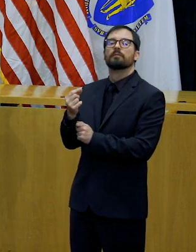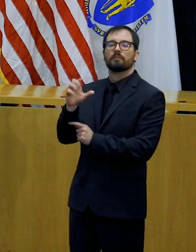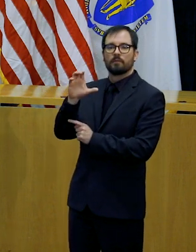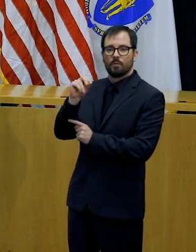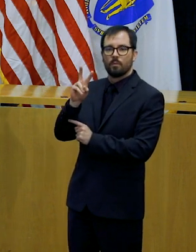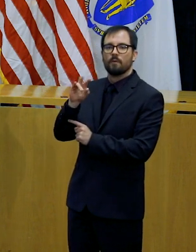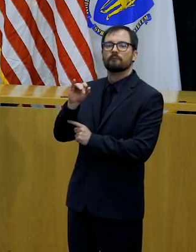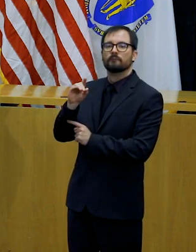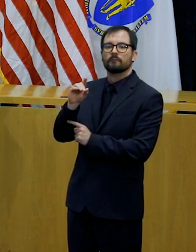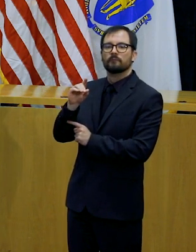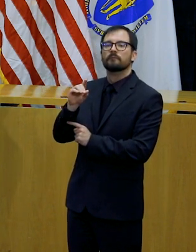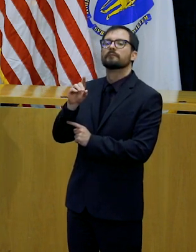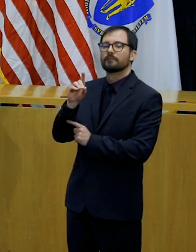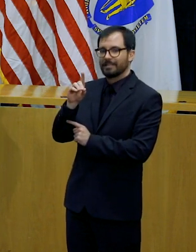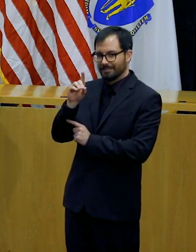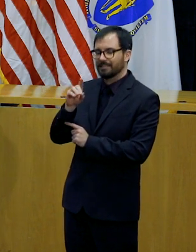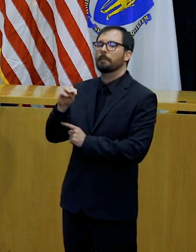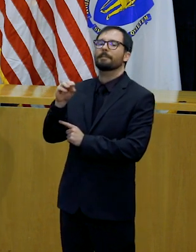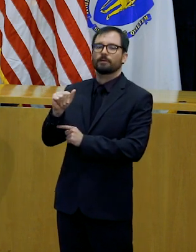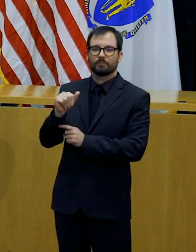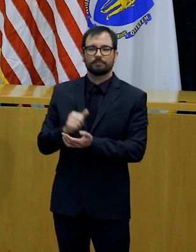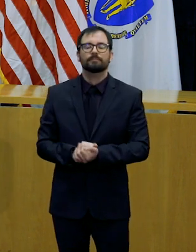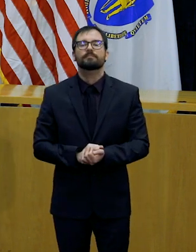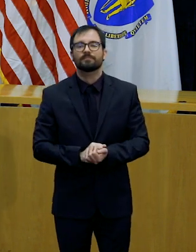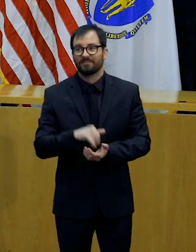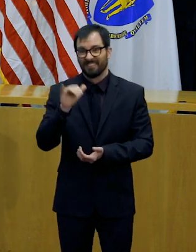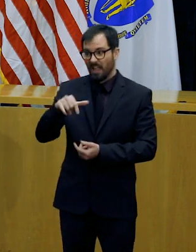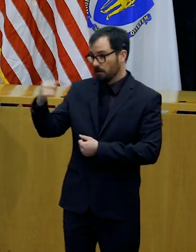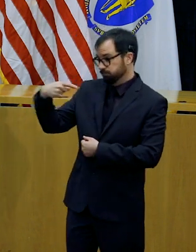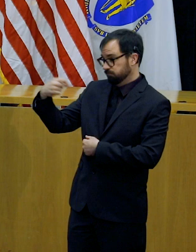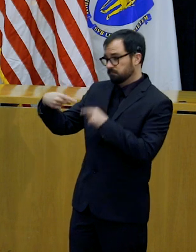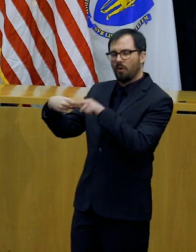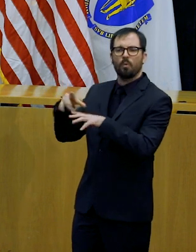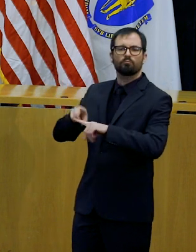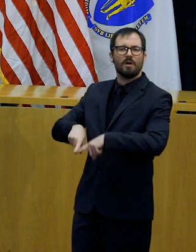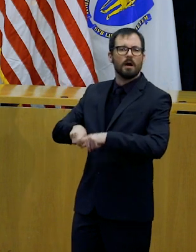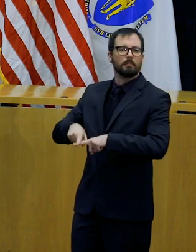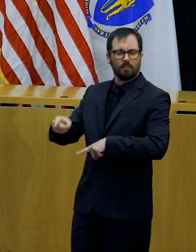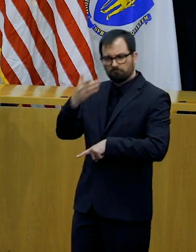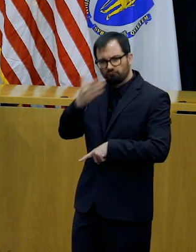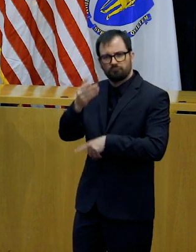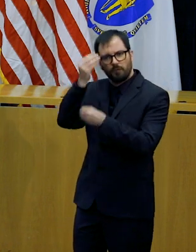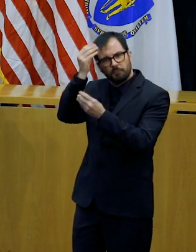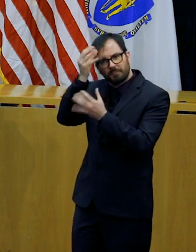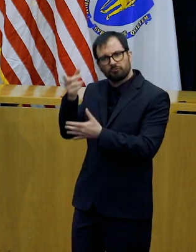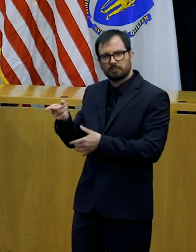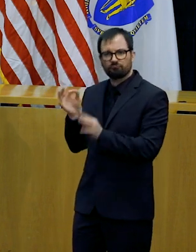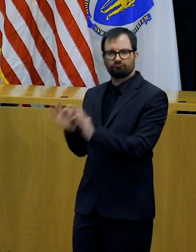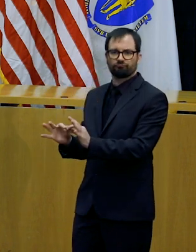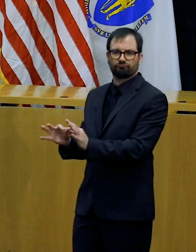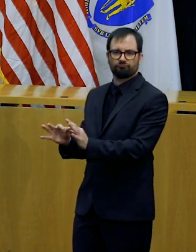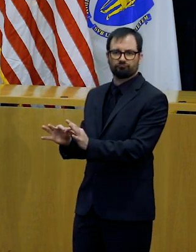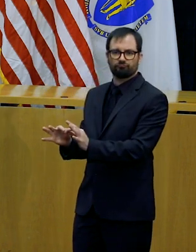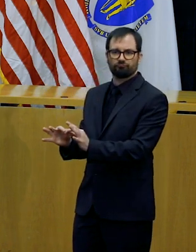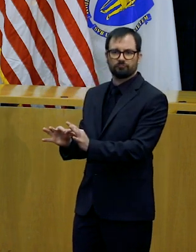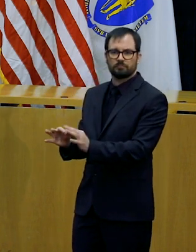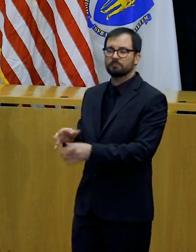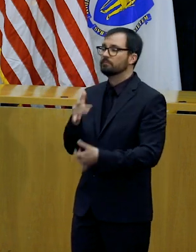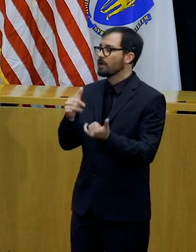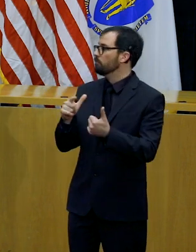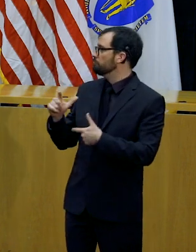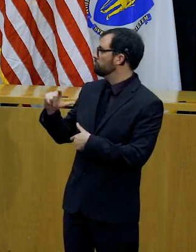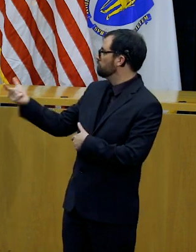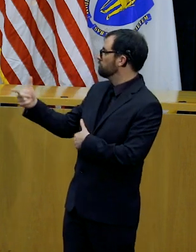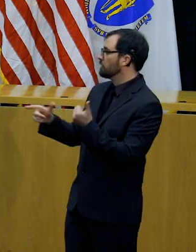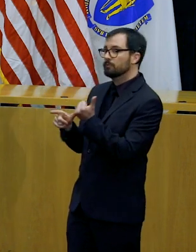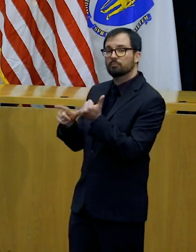from reliable sources, wherever they may be. I now want to turn the podium over to Lieutenant Governor Polito, who can talk a little bit more about